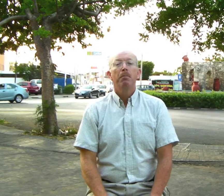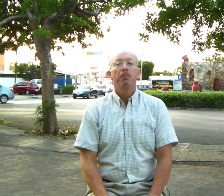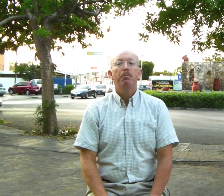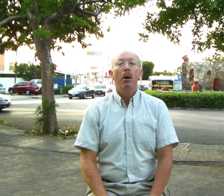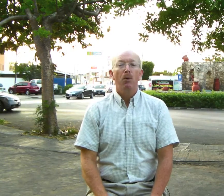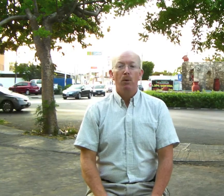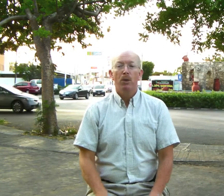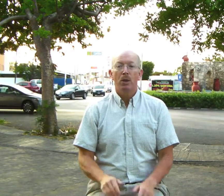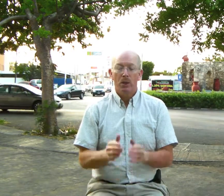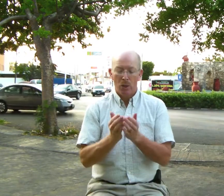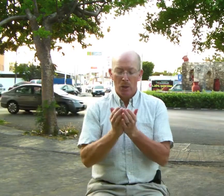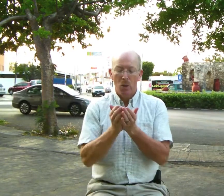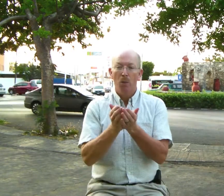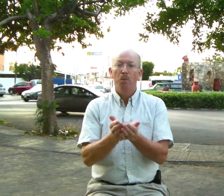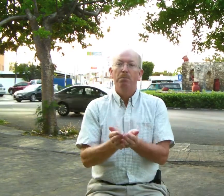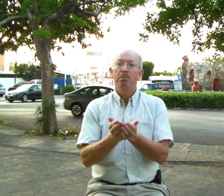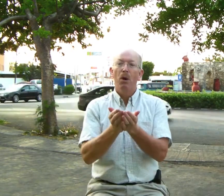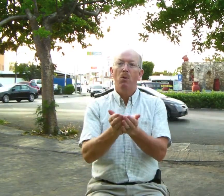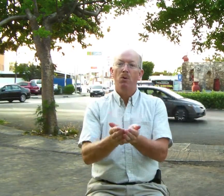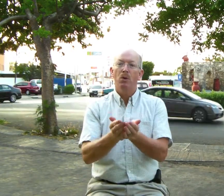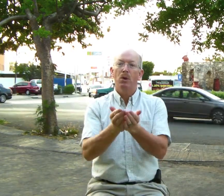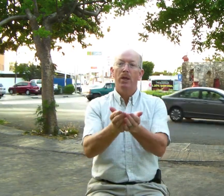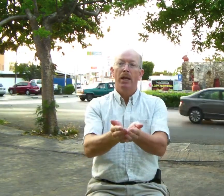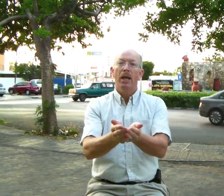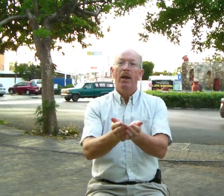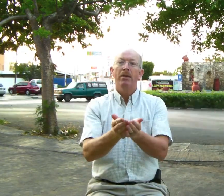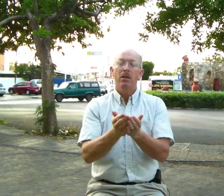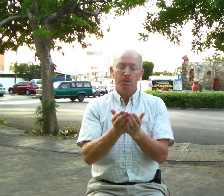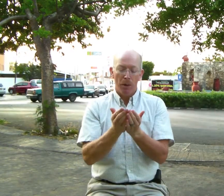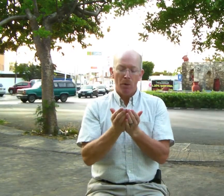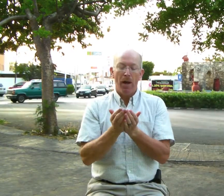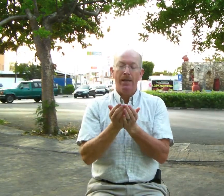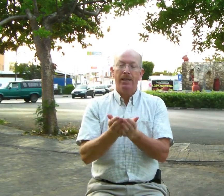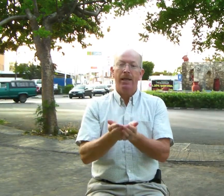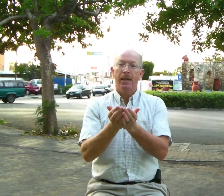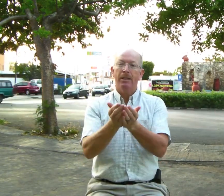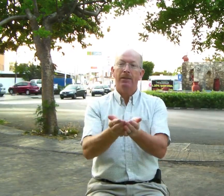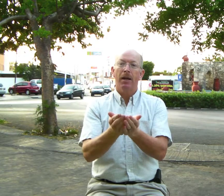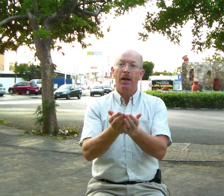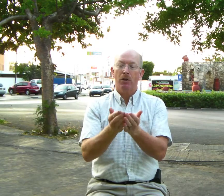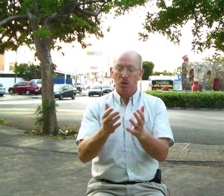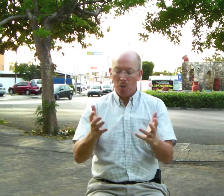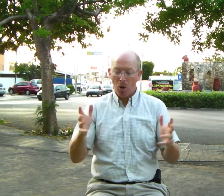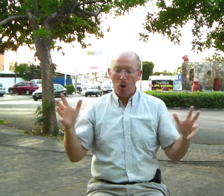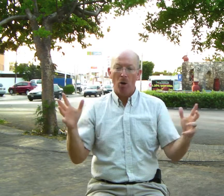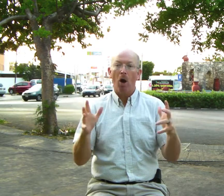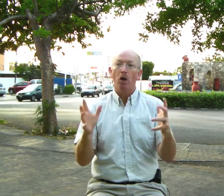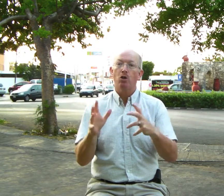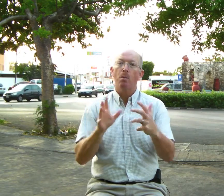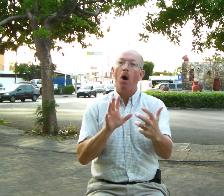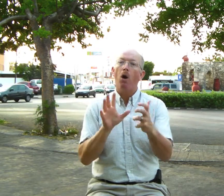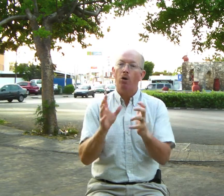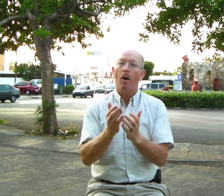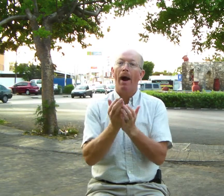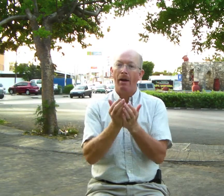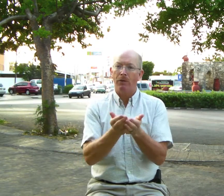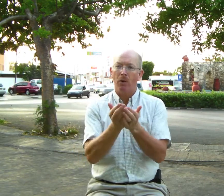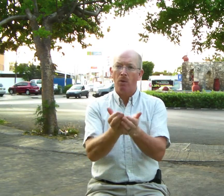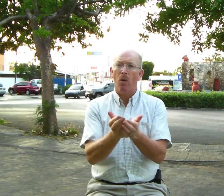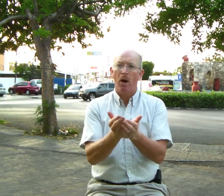Boat. Boat. This is boat as in a small craft on the water.